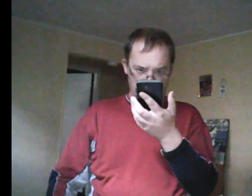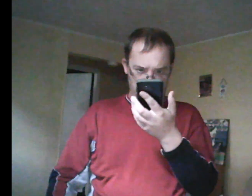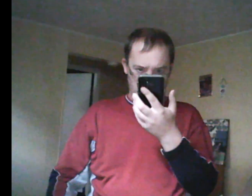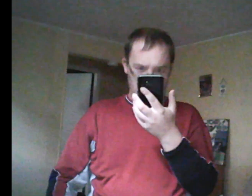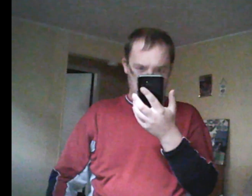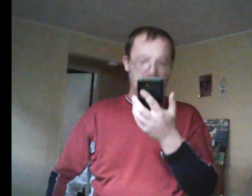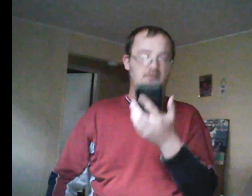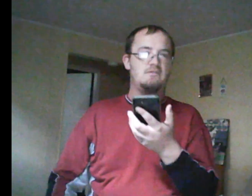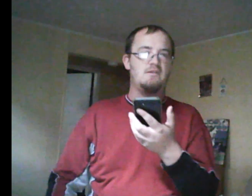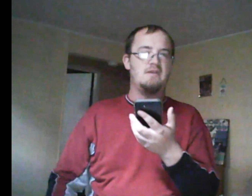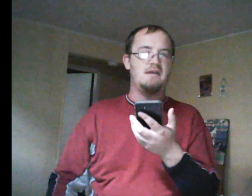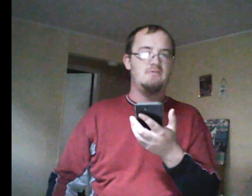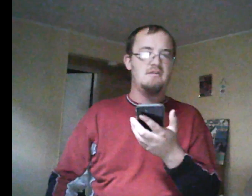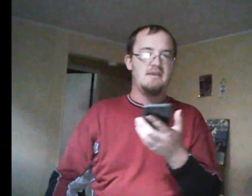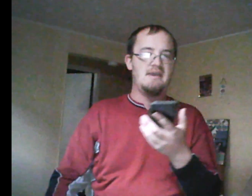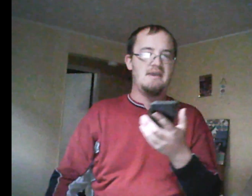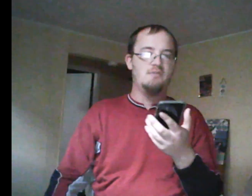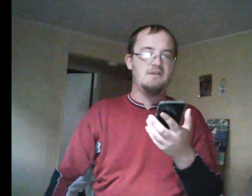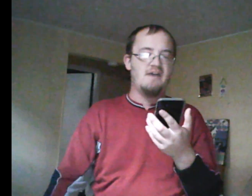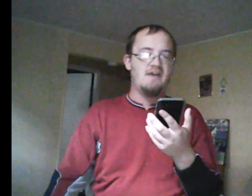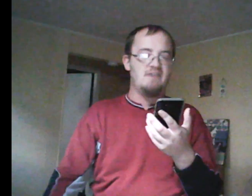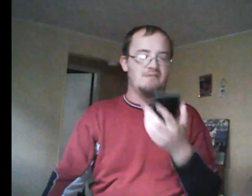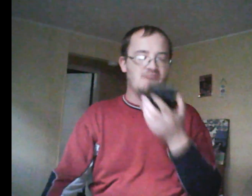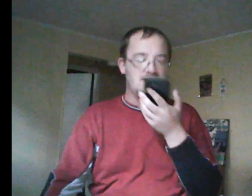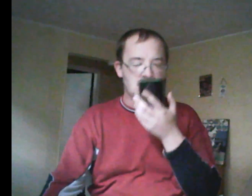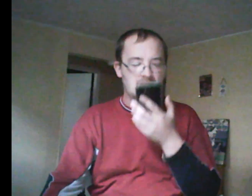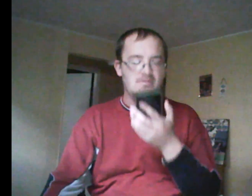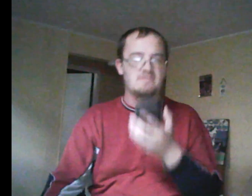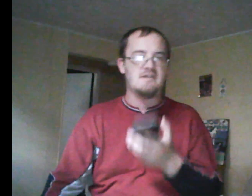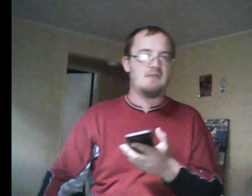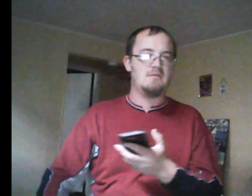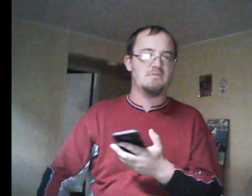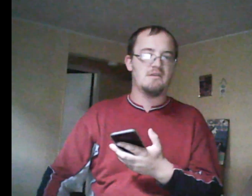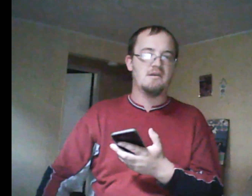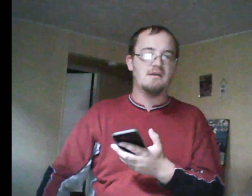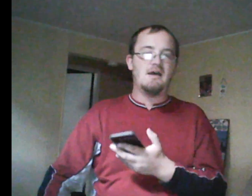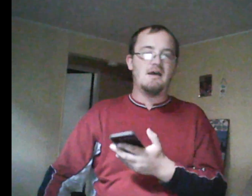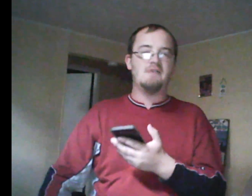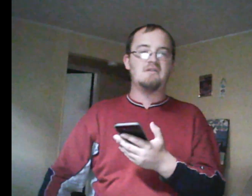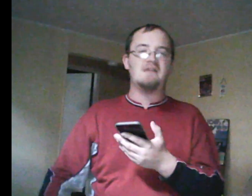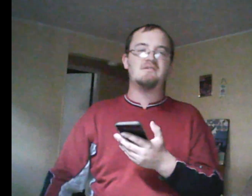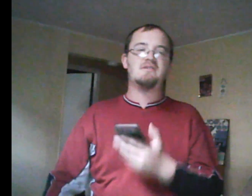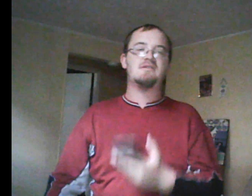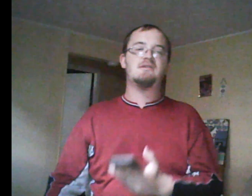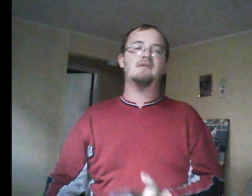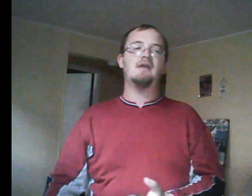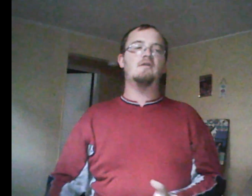So, that was a 45.5% of people said that one. However, I'll go over the